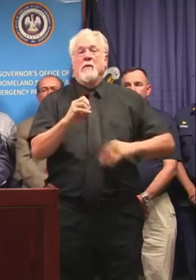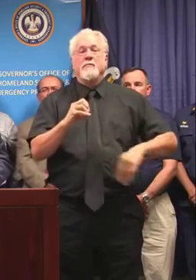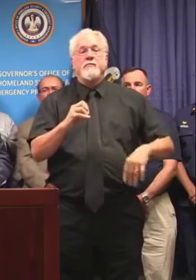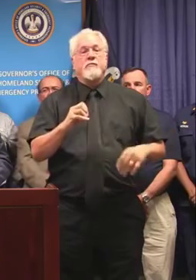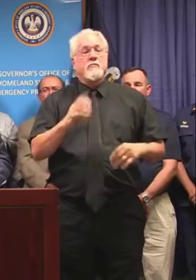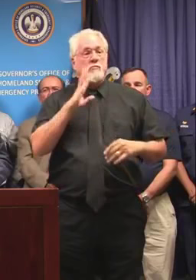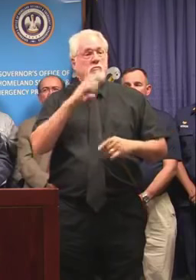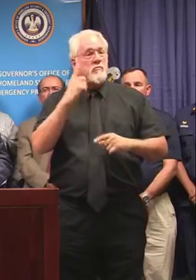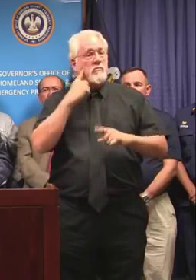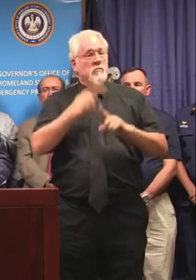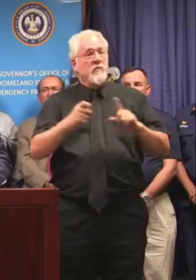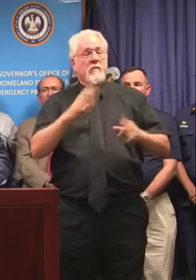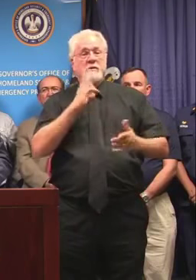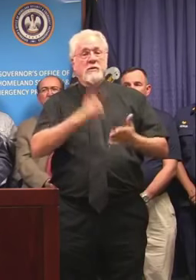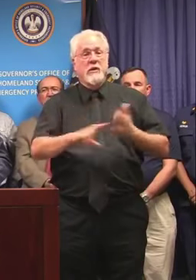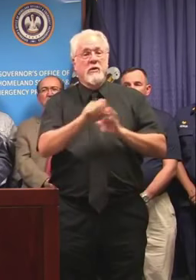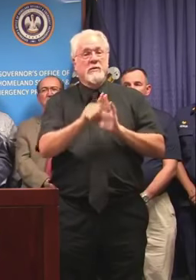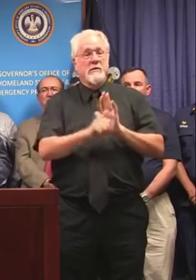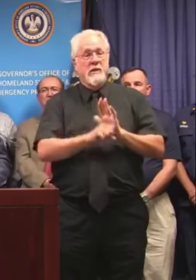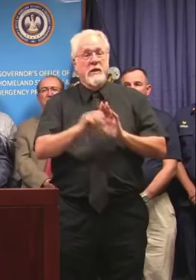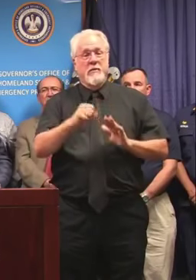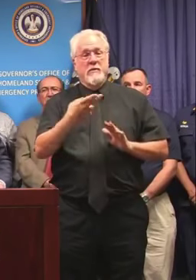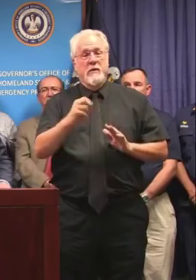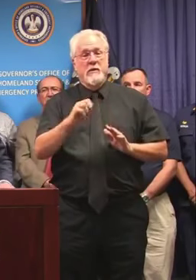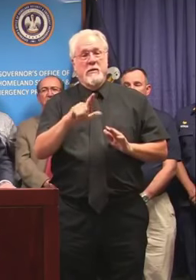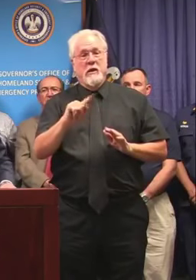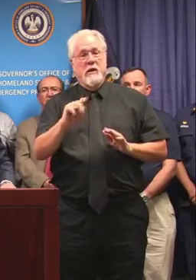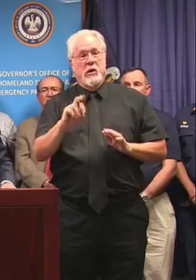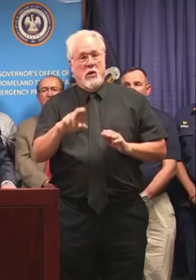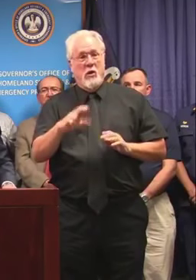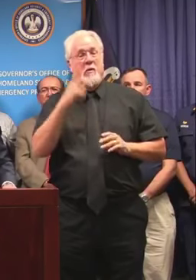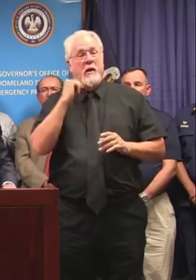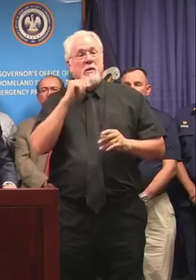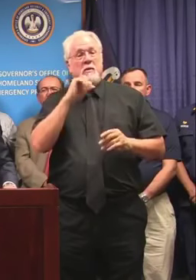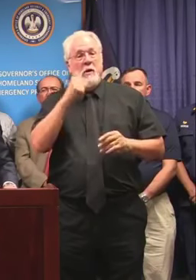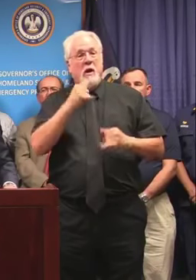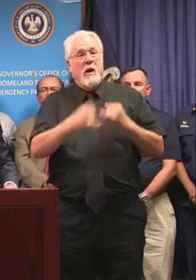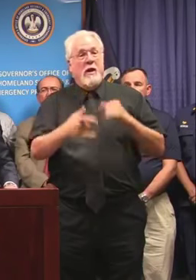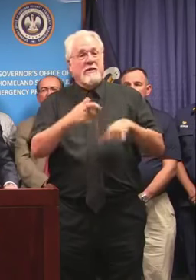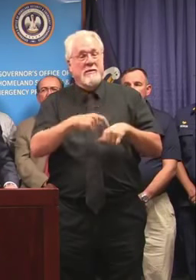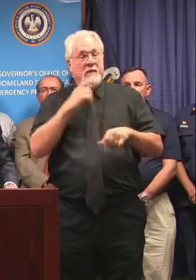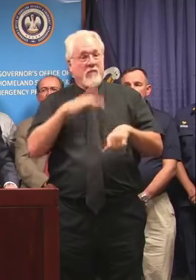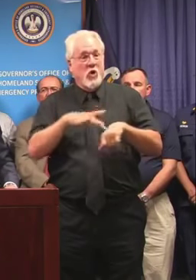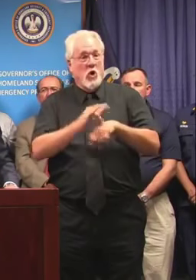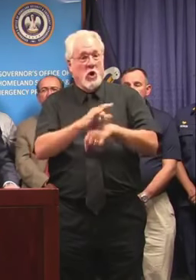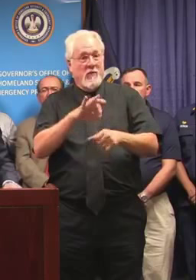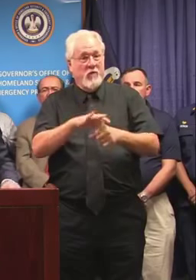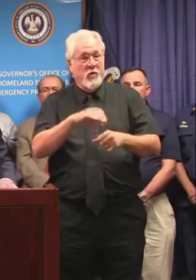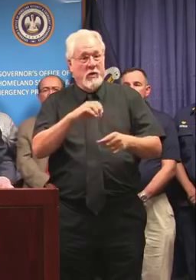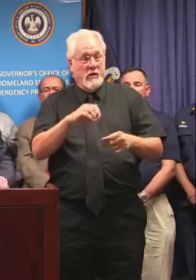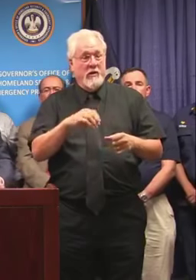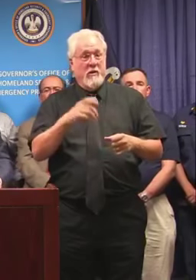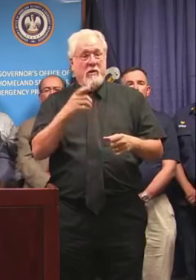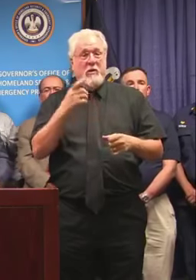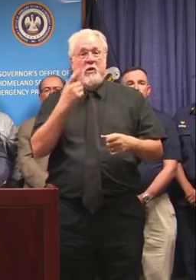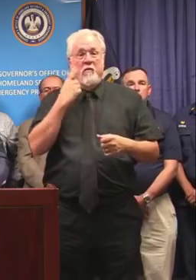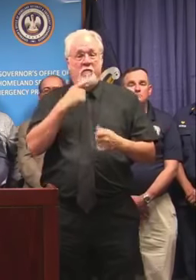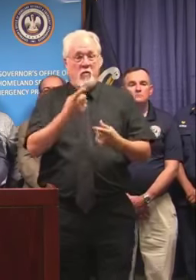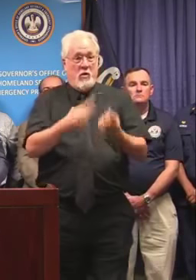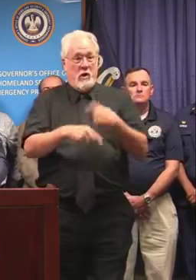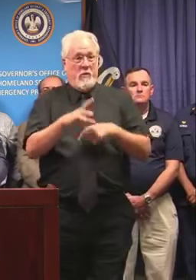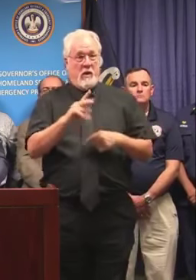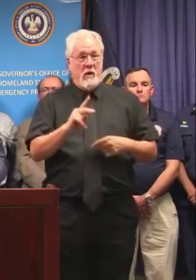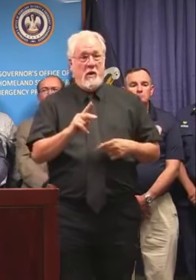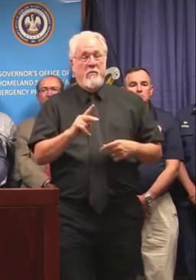to hear from Secretary of State's Tom Scheller tomorrow because tomorrow is the last day of early voting in the election that's coming